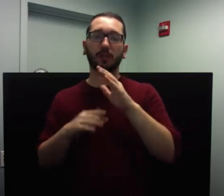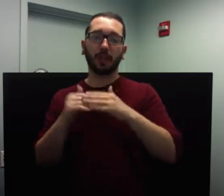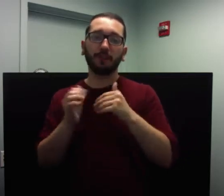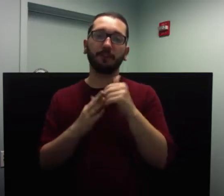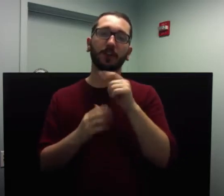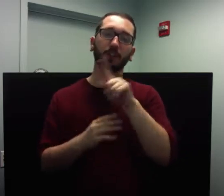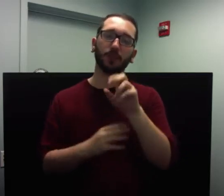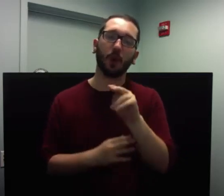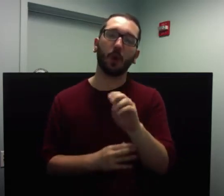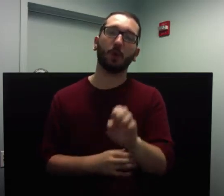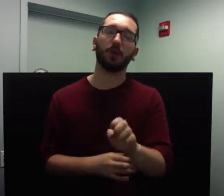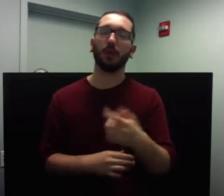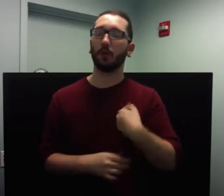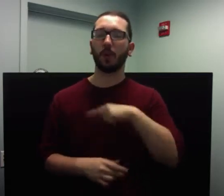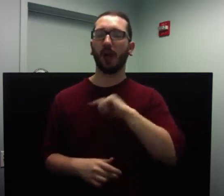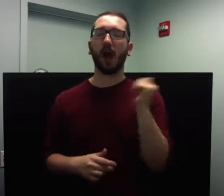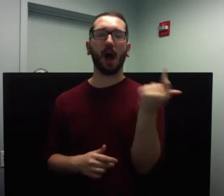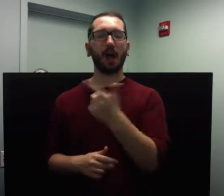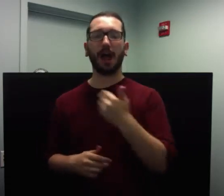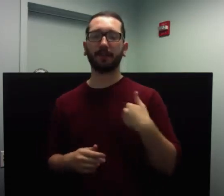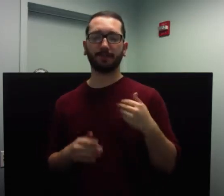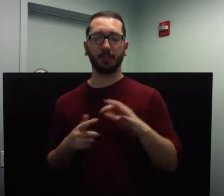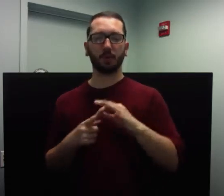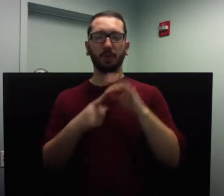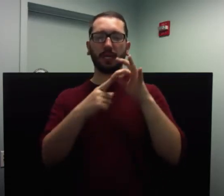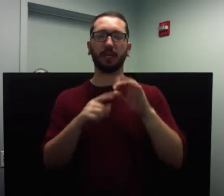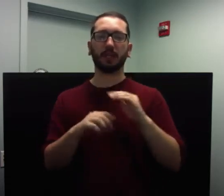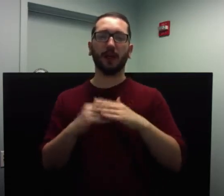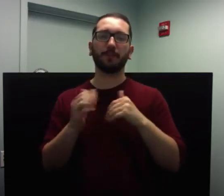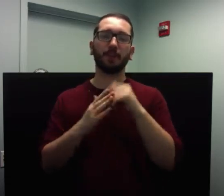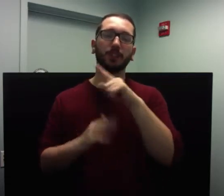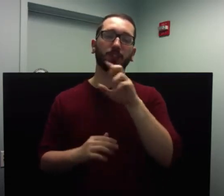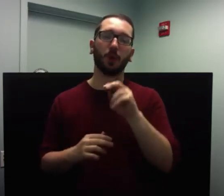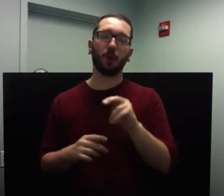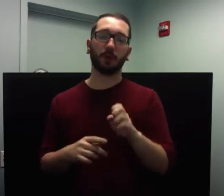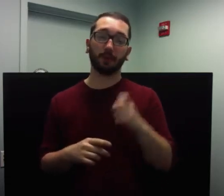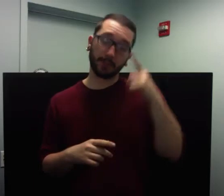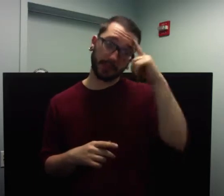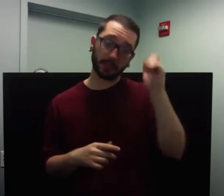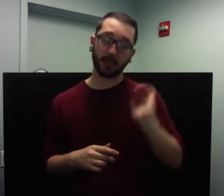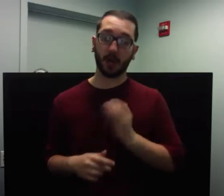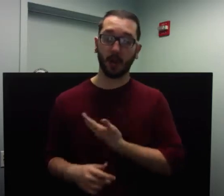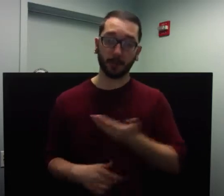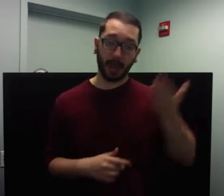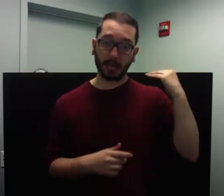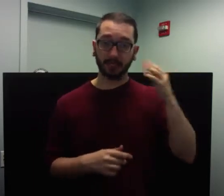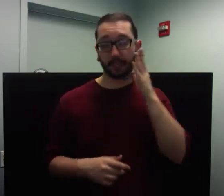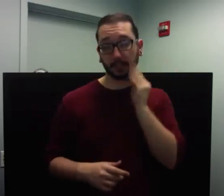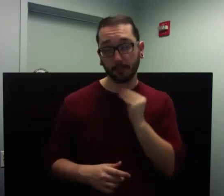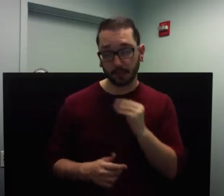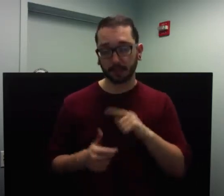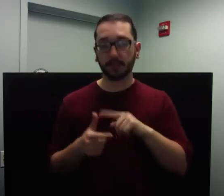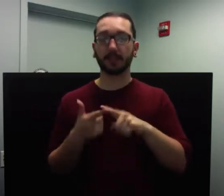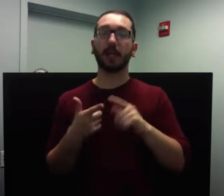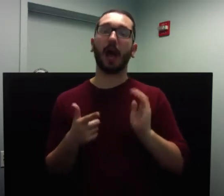have a very unique comfort zone based on our own past experiences, our perceptions of our capabilities,